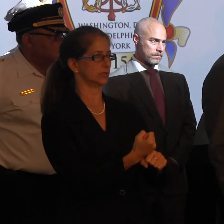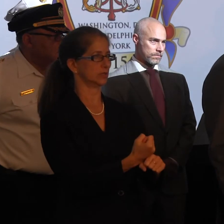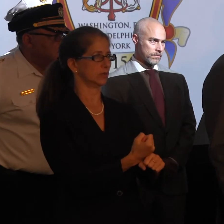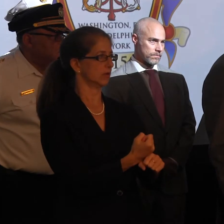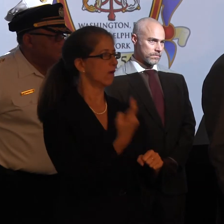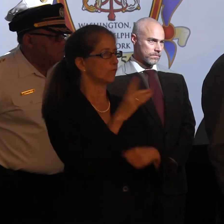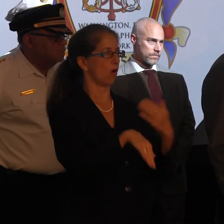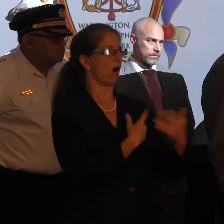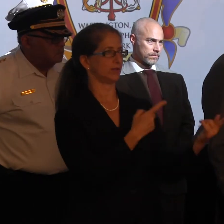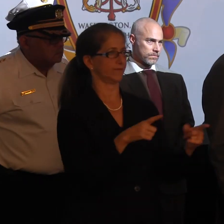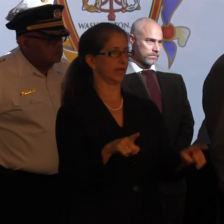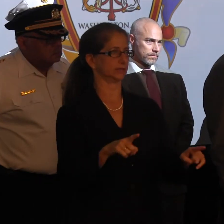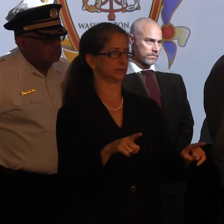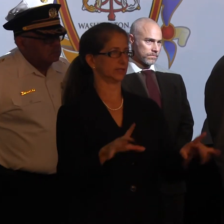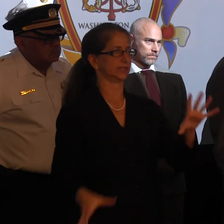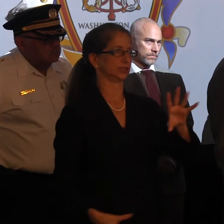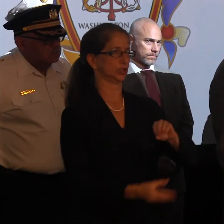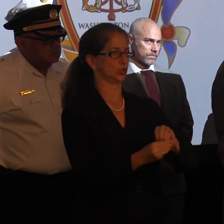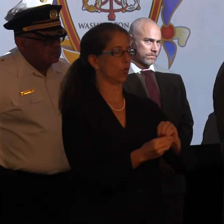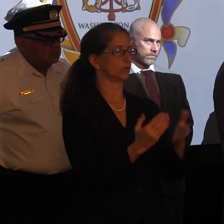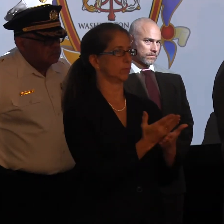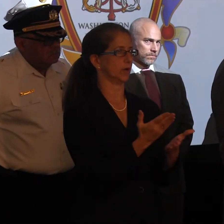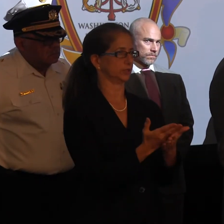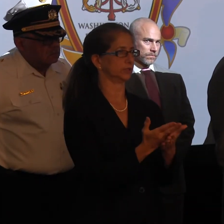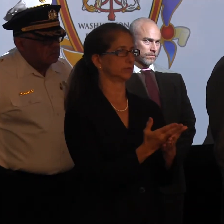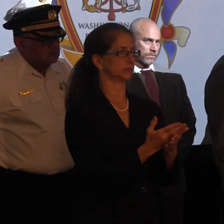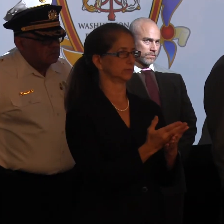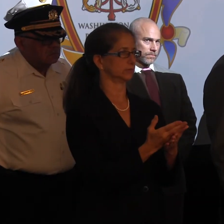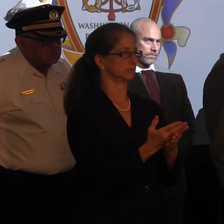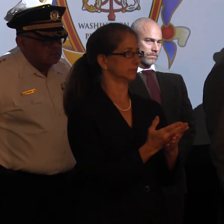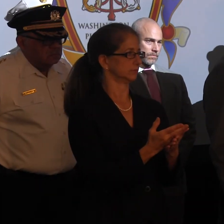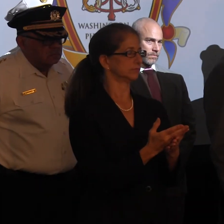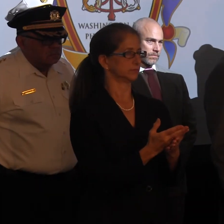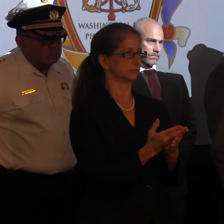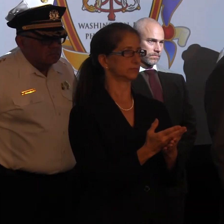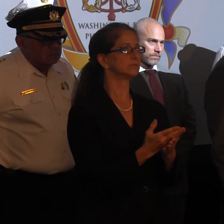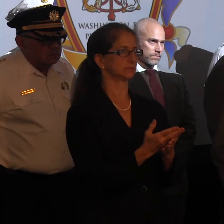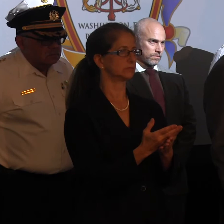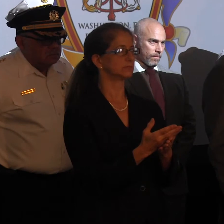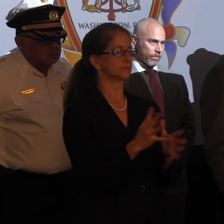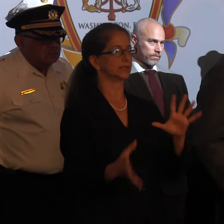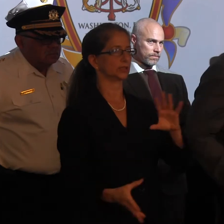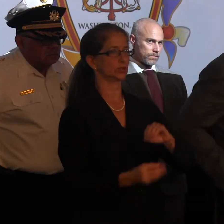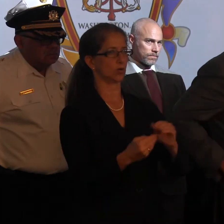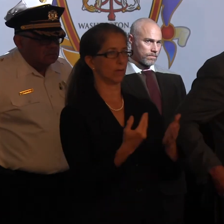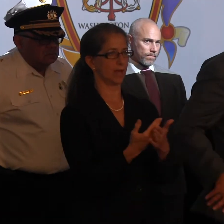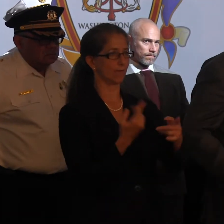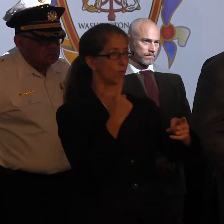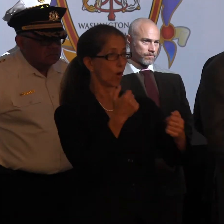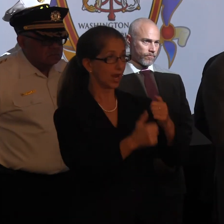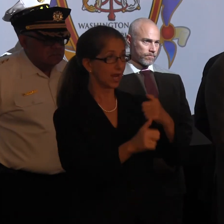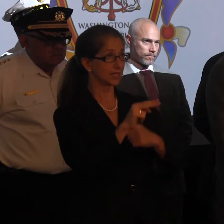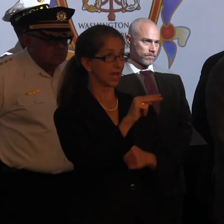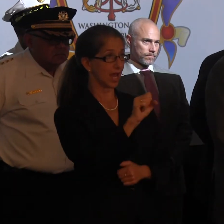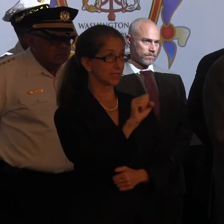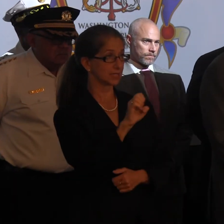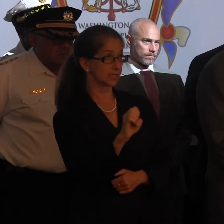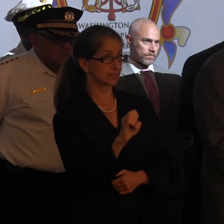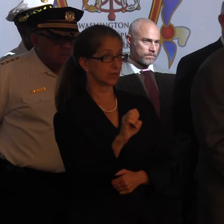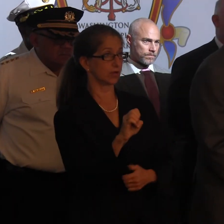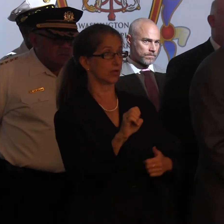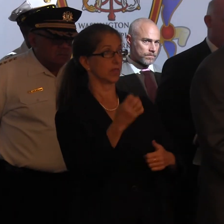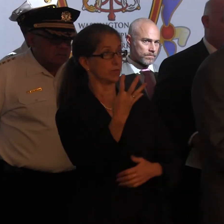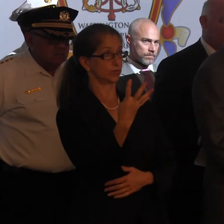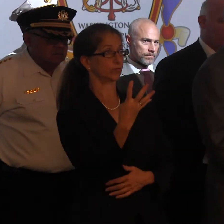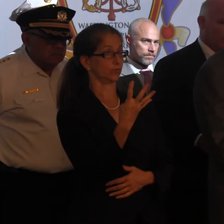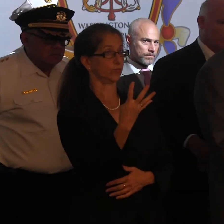4.5. I mean, that's your universe. That's our universe, yes. Is that for each NSSC? there's three of